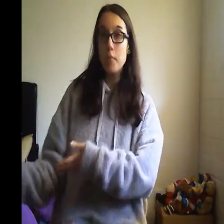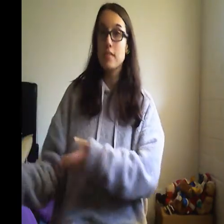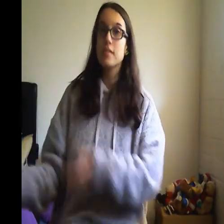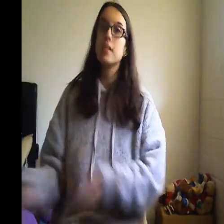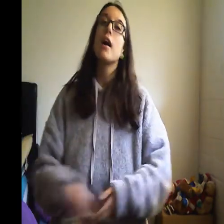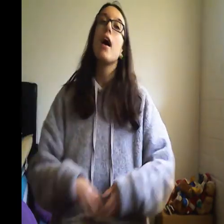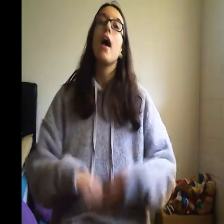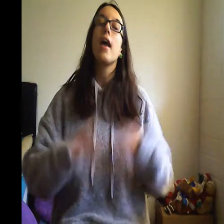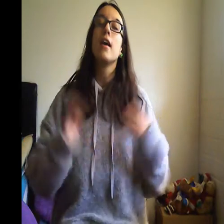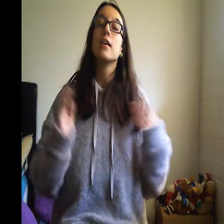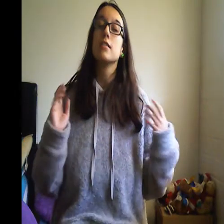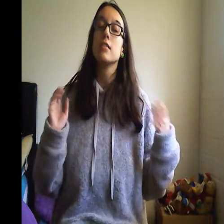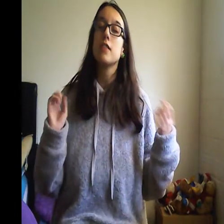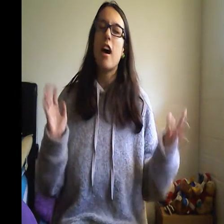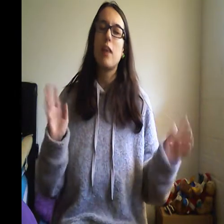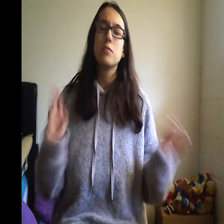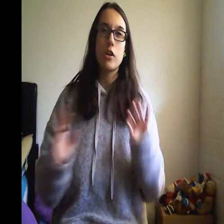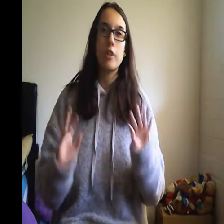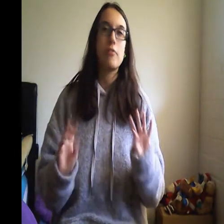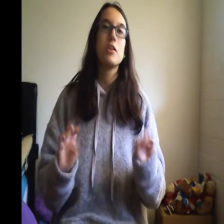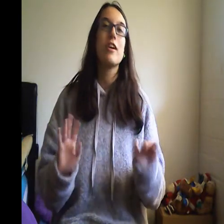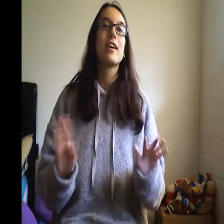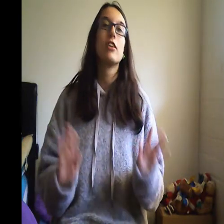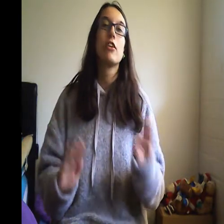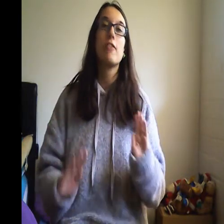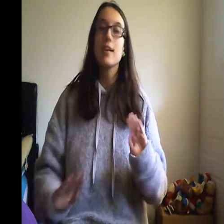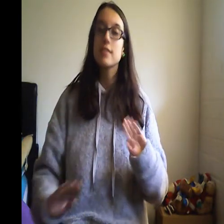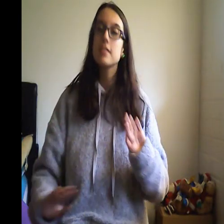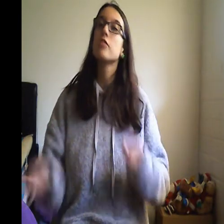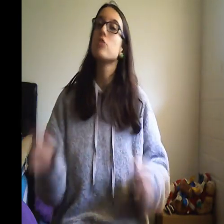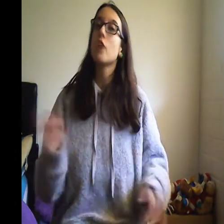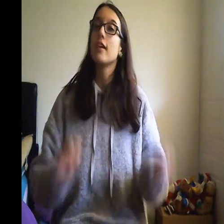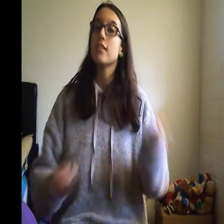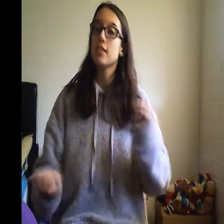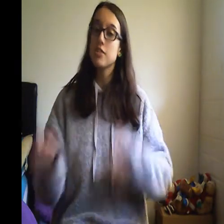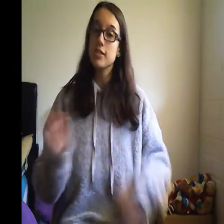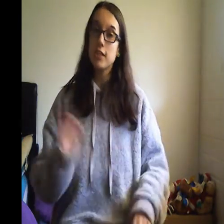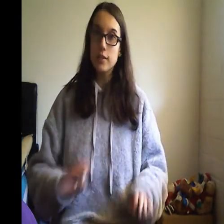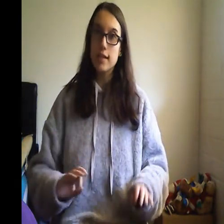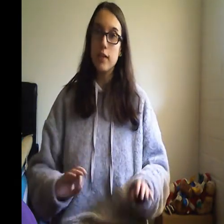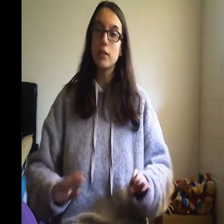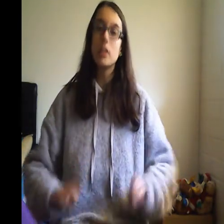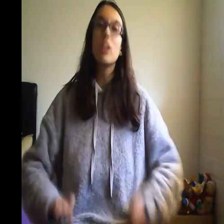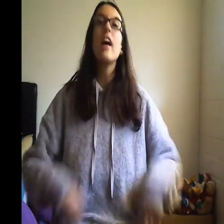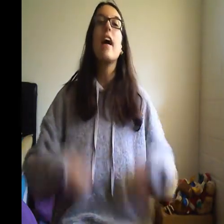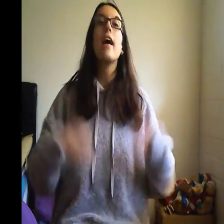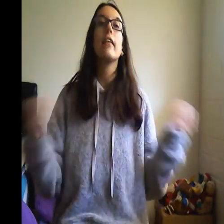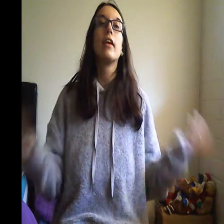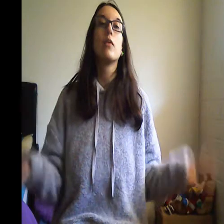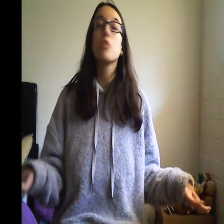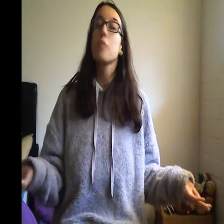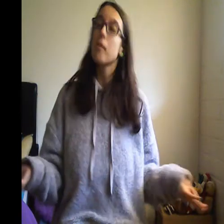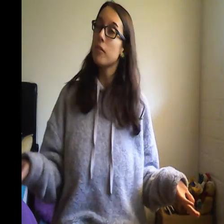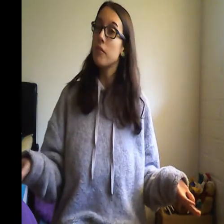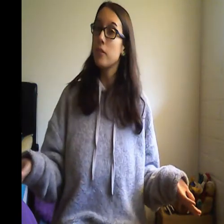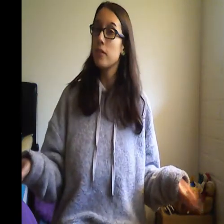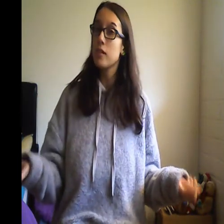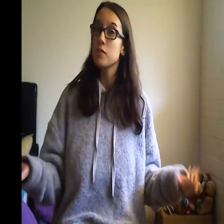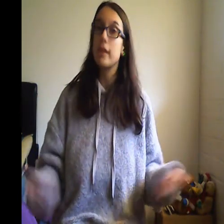and i'm sorry if i'm talking a little fast i'll try to slow it down a little and like with all my review videos i get